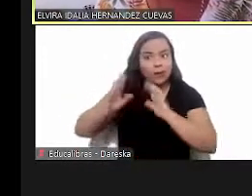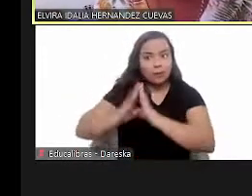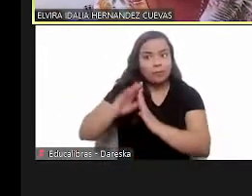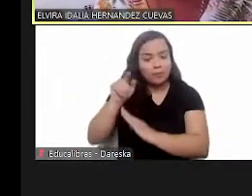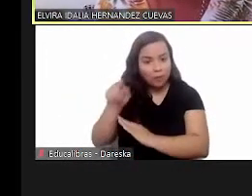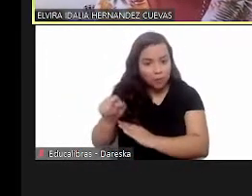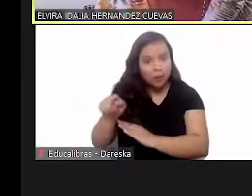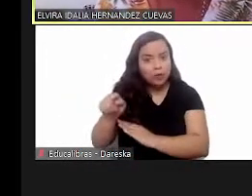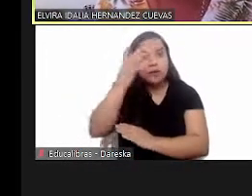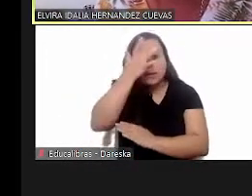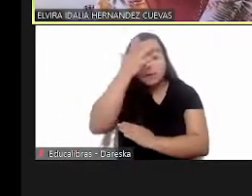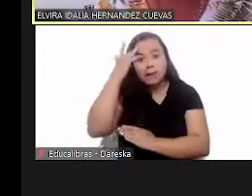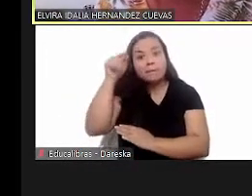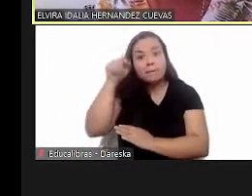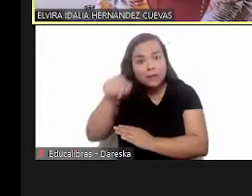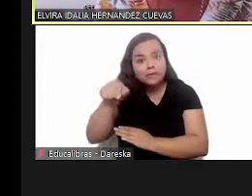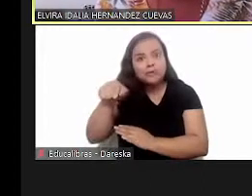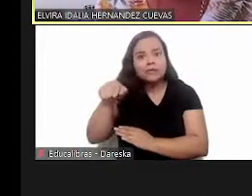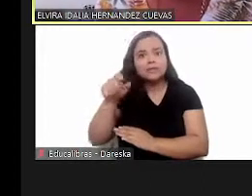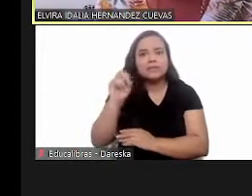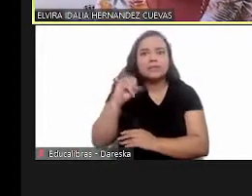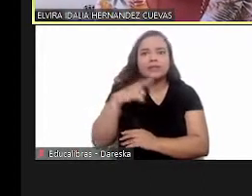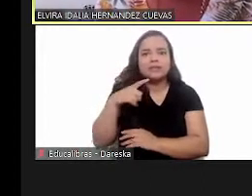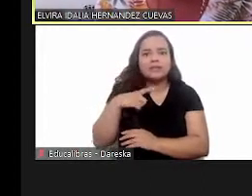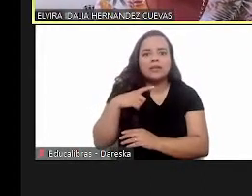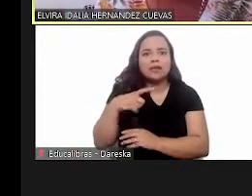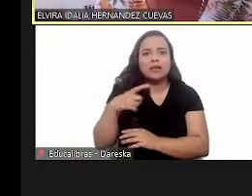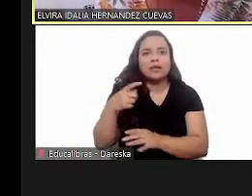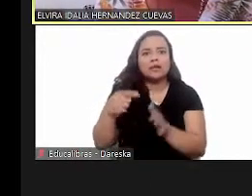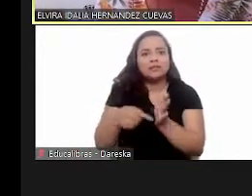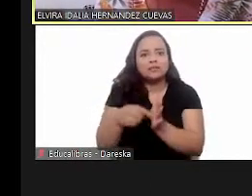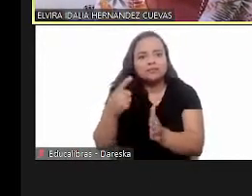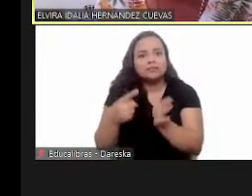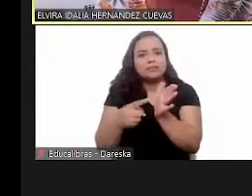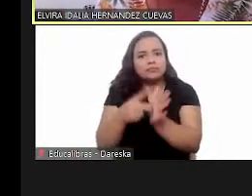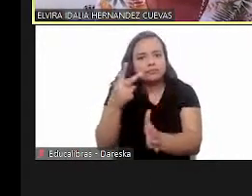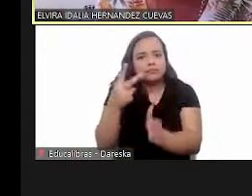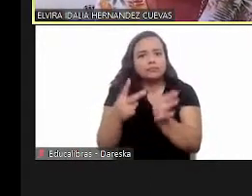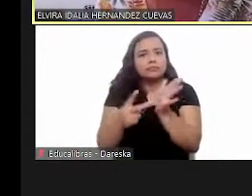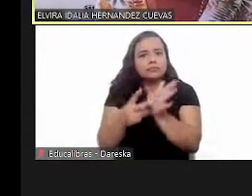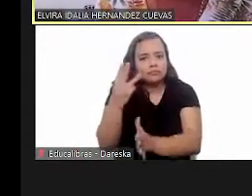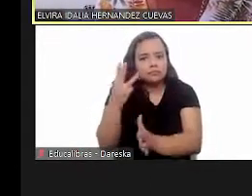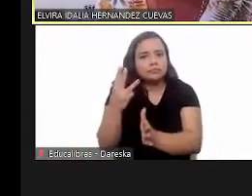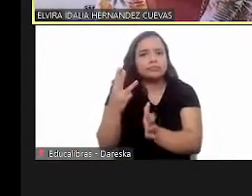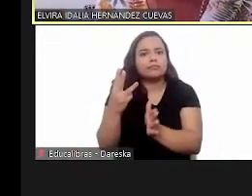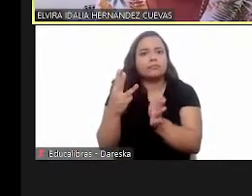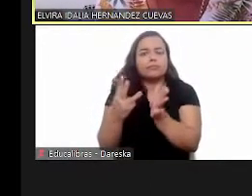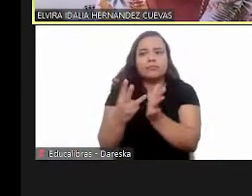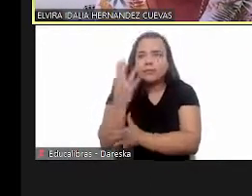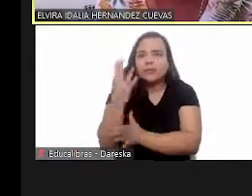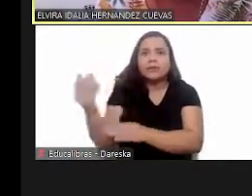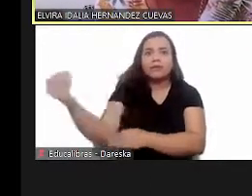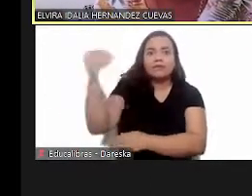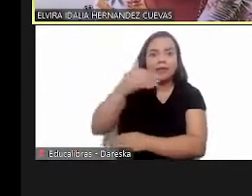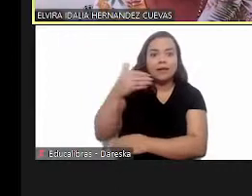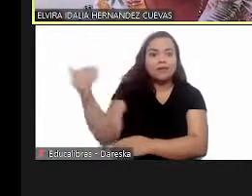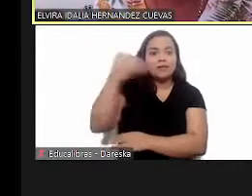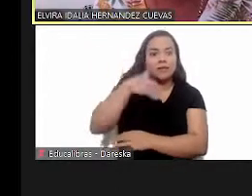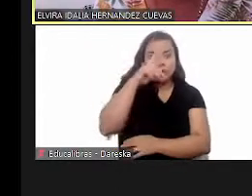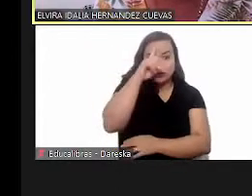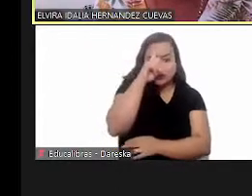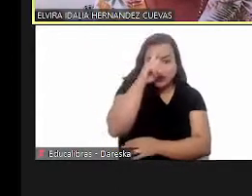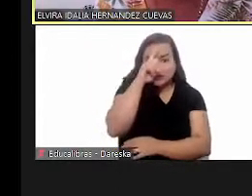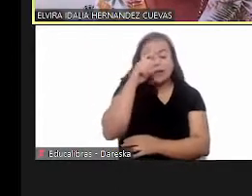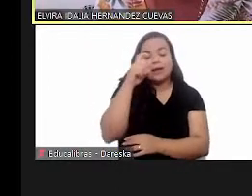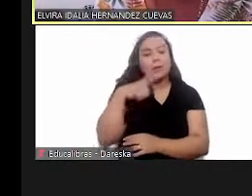if this person will be coming one two or three times or as many times as they have to come to be able